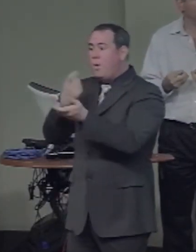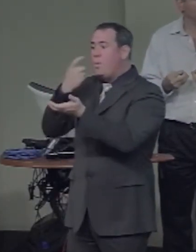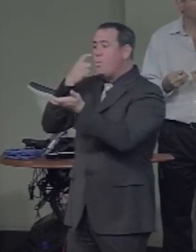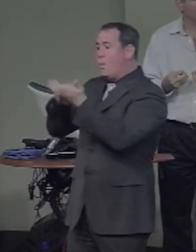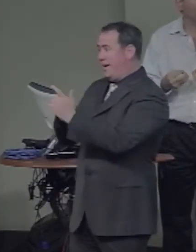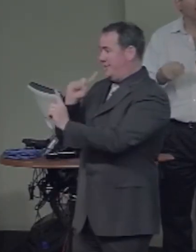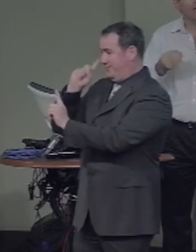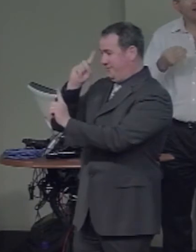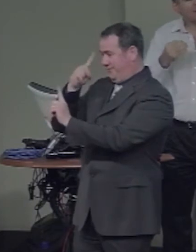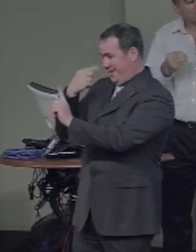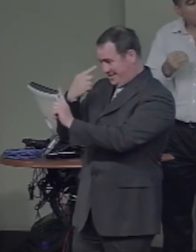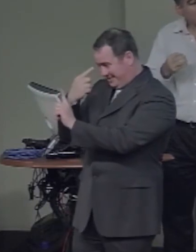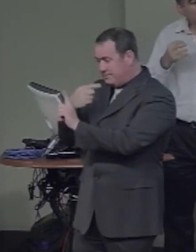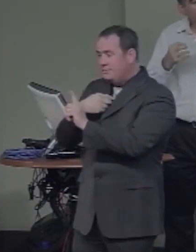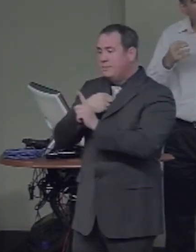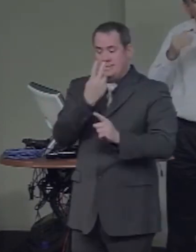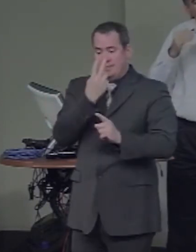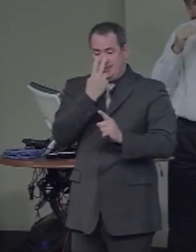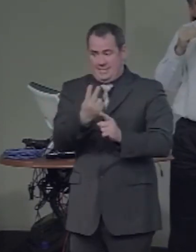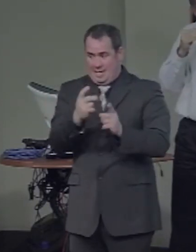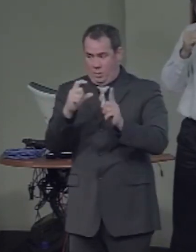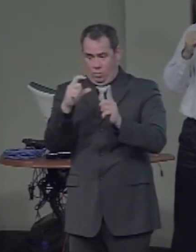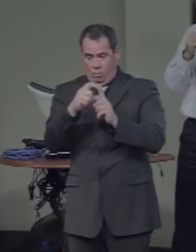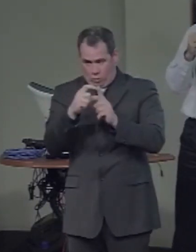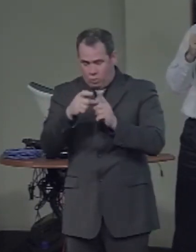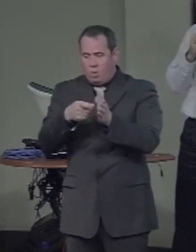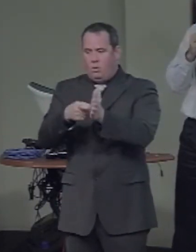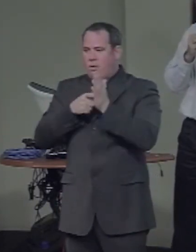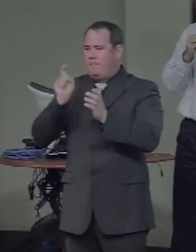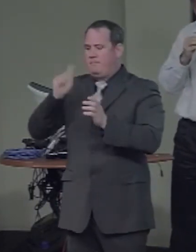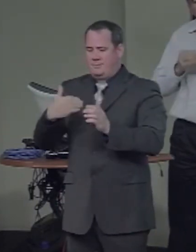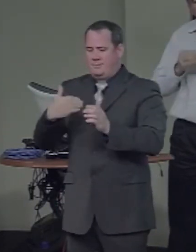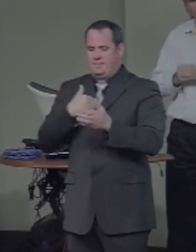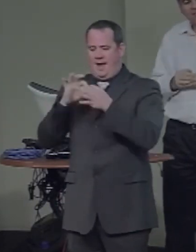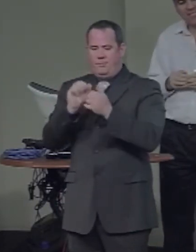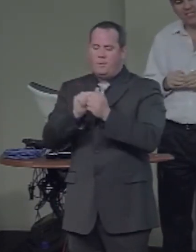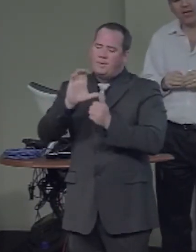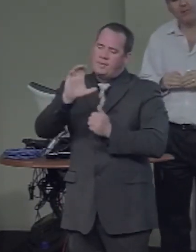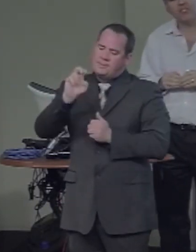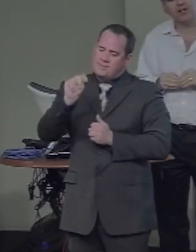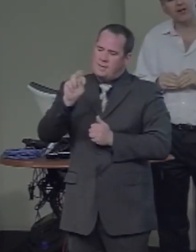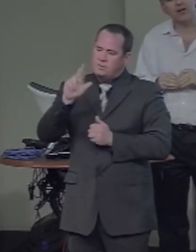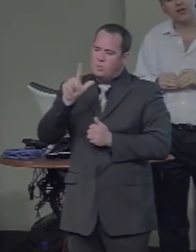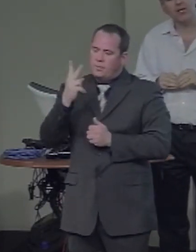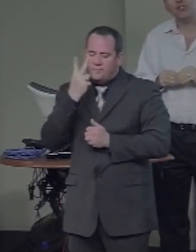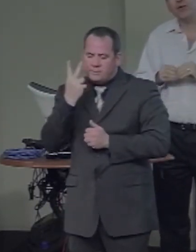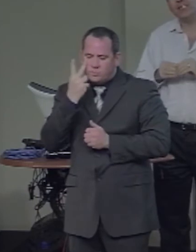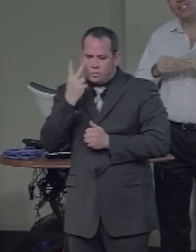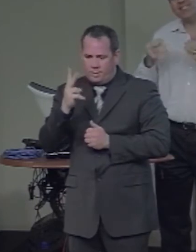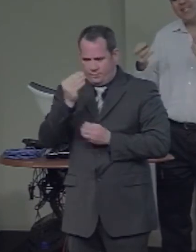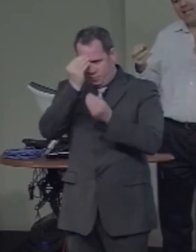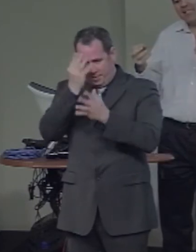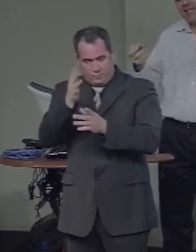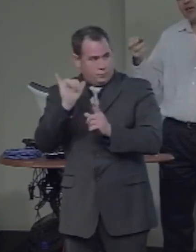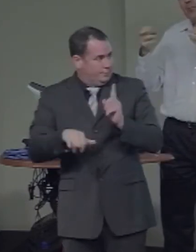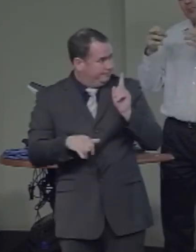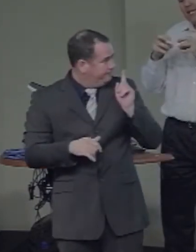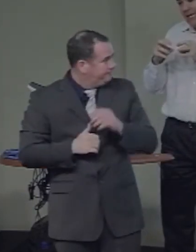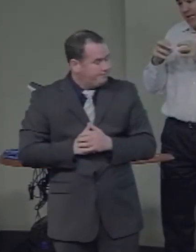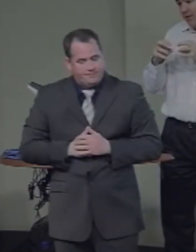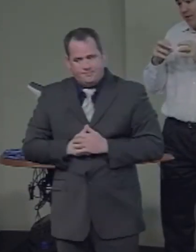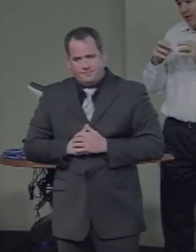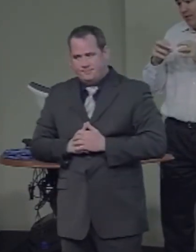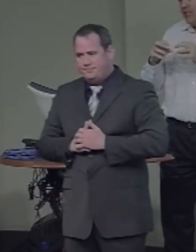information. And as I've shown you, that information is localized in a particular place in each hemisphere. So in a sense, they're